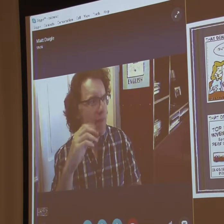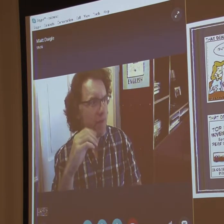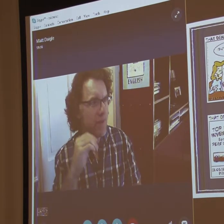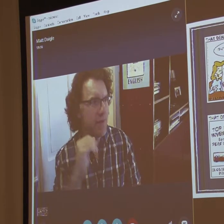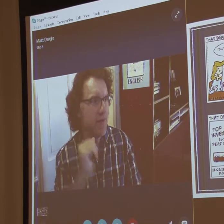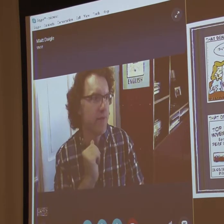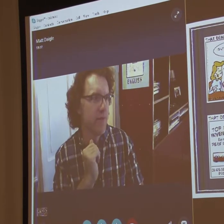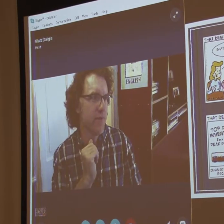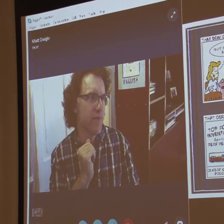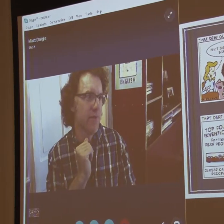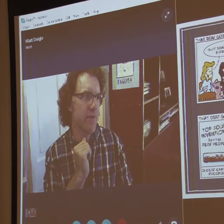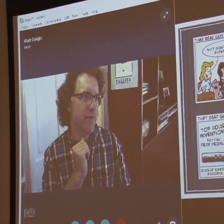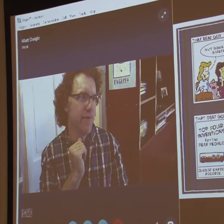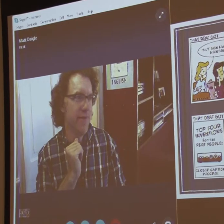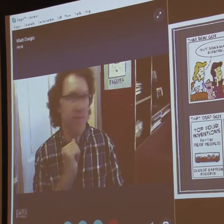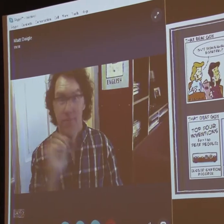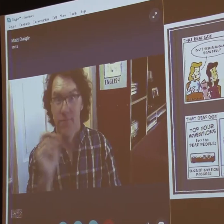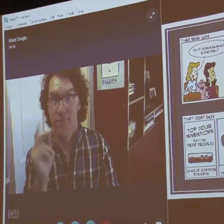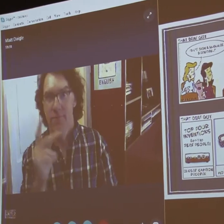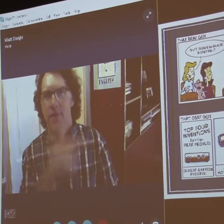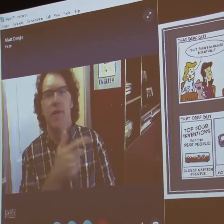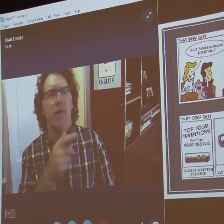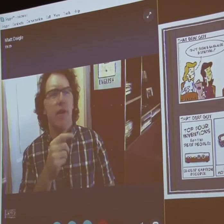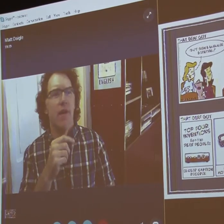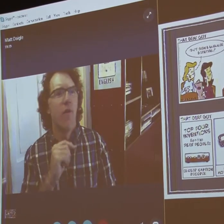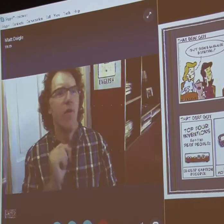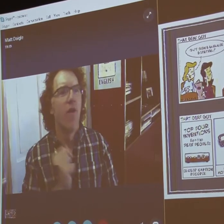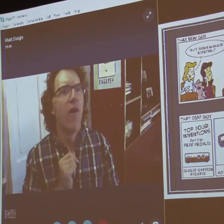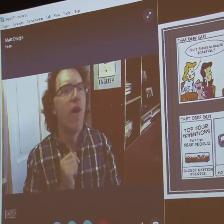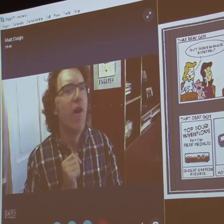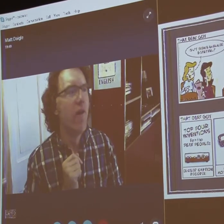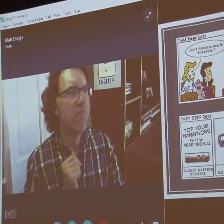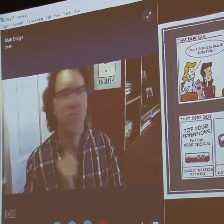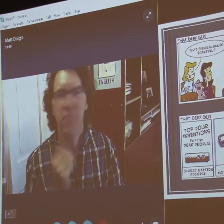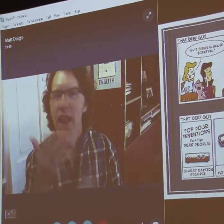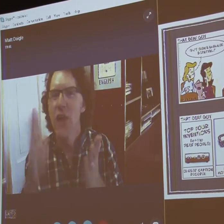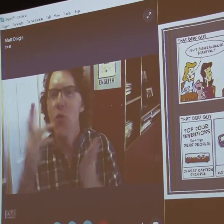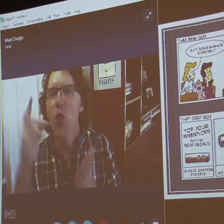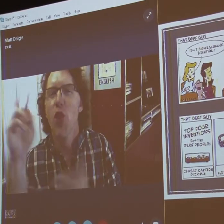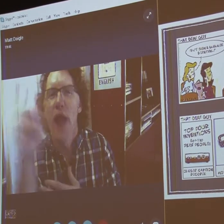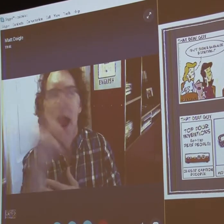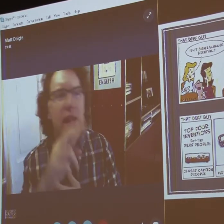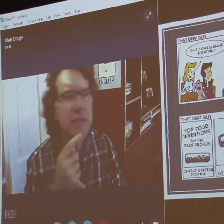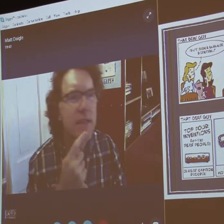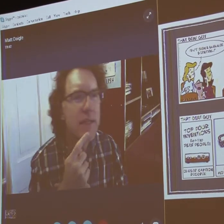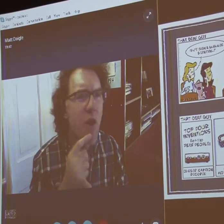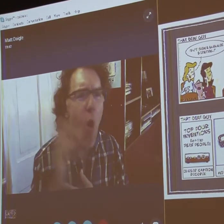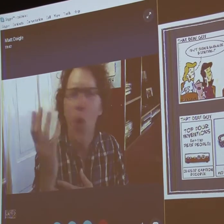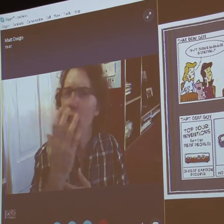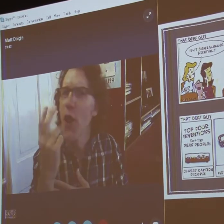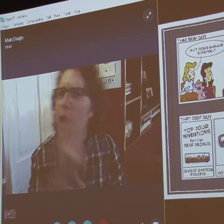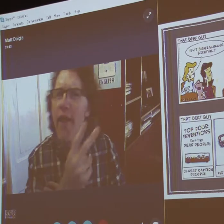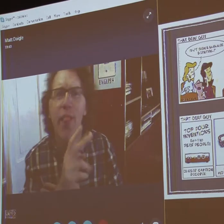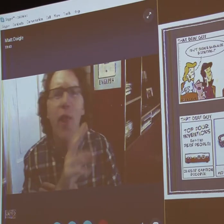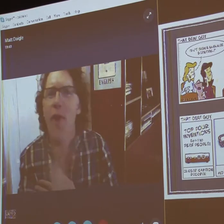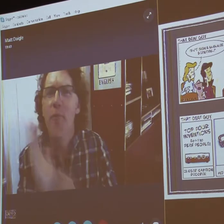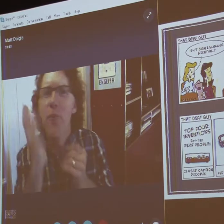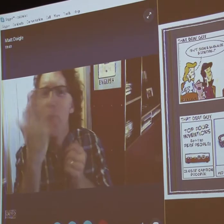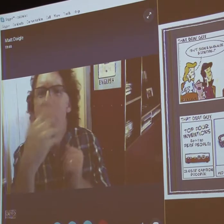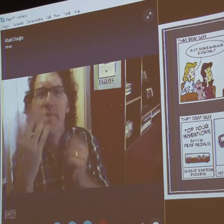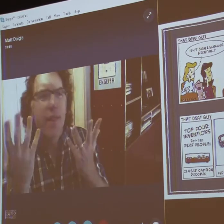is one of our very first comics that we ever did as that deaf guy. I don't know if you guys can see it. I'll let you look at it.